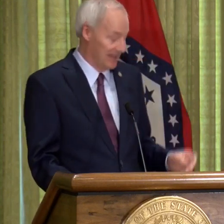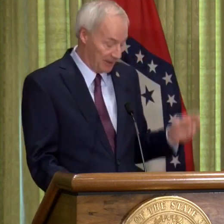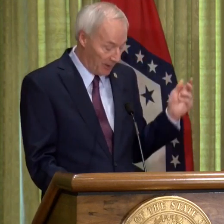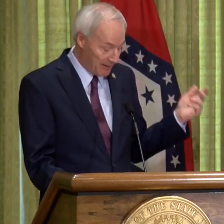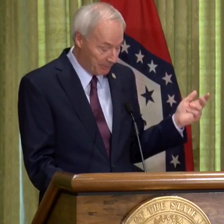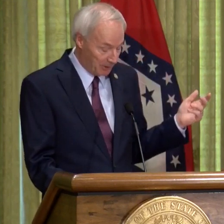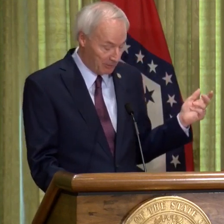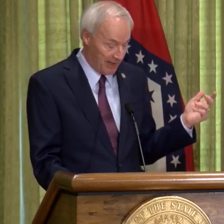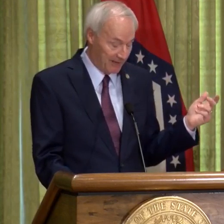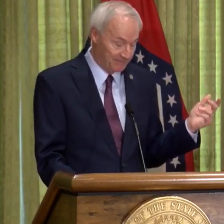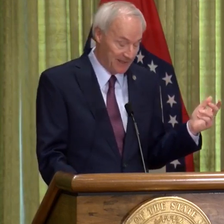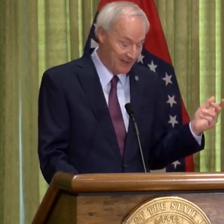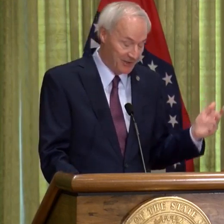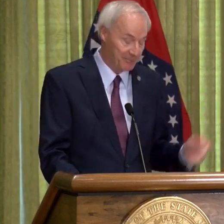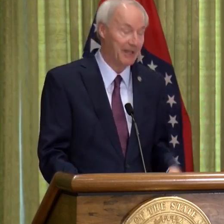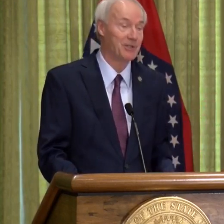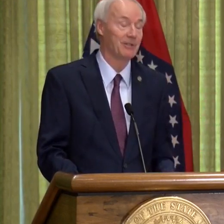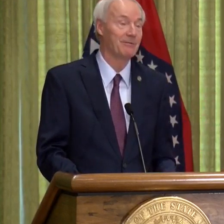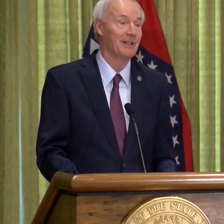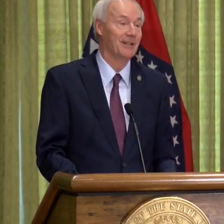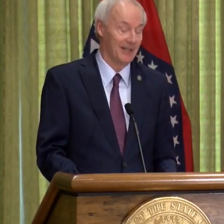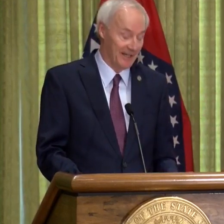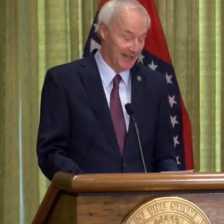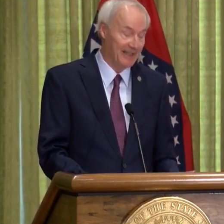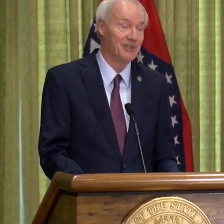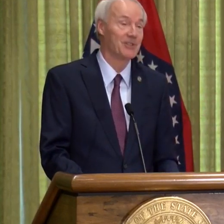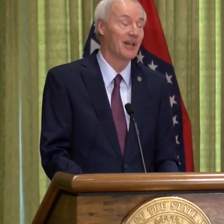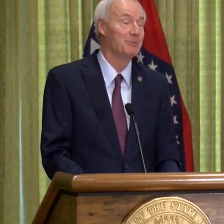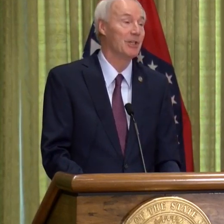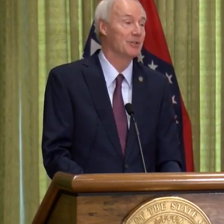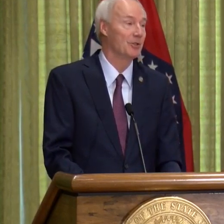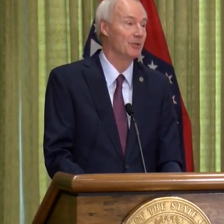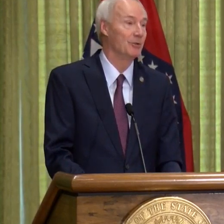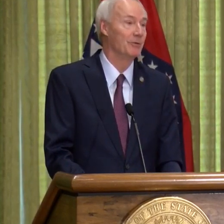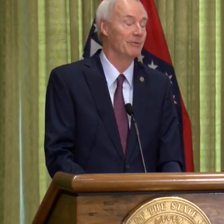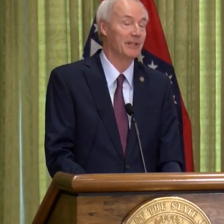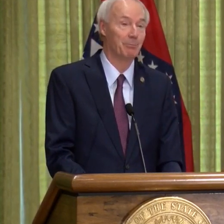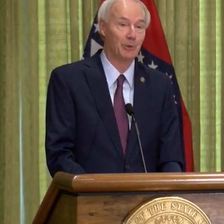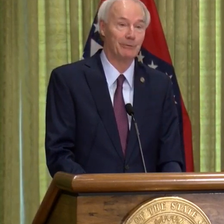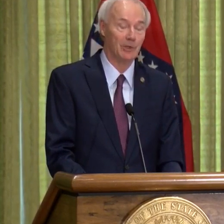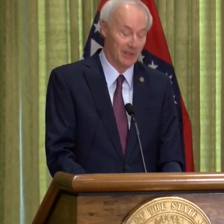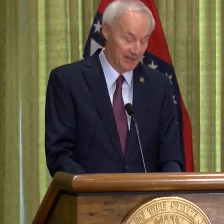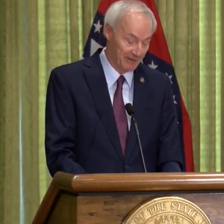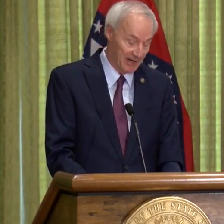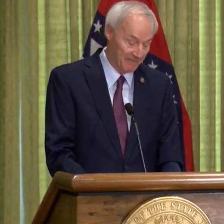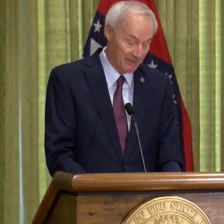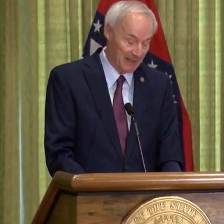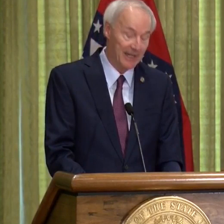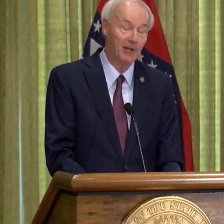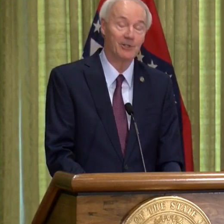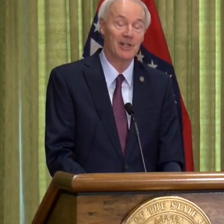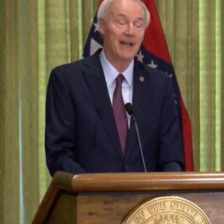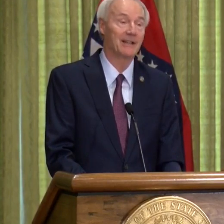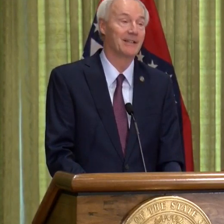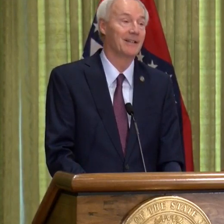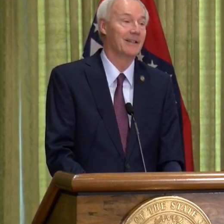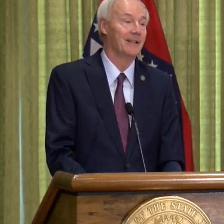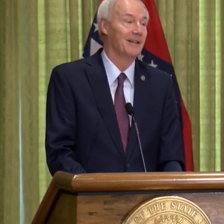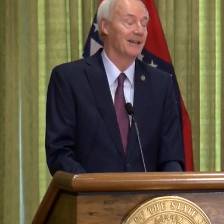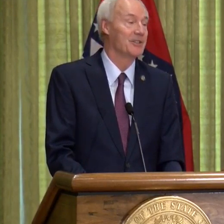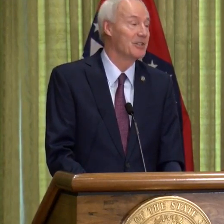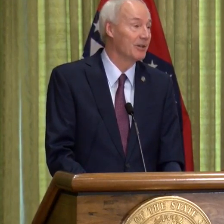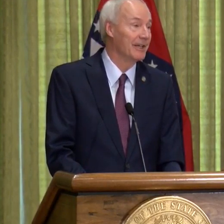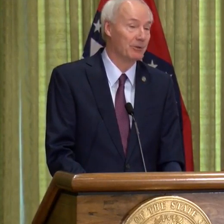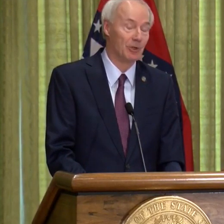this grant program that I just mentioned is subject to the approval of our CARES Act